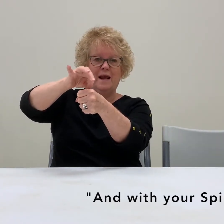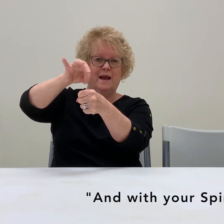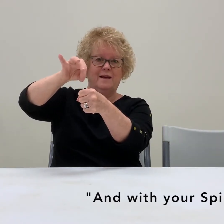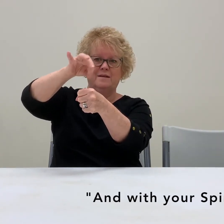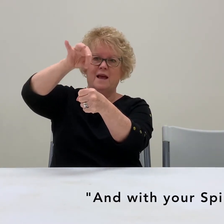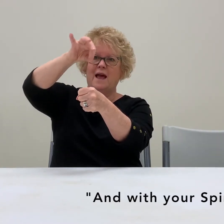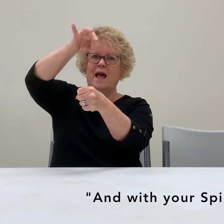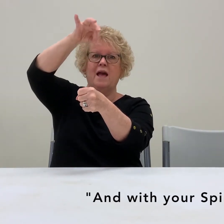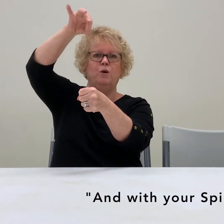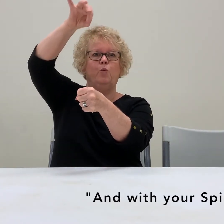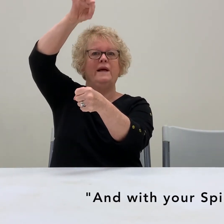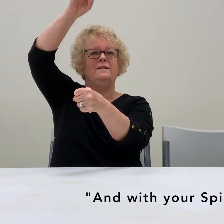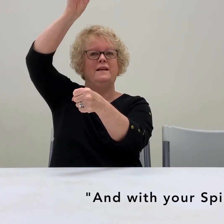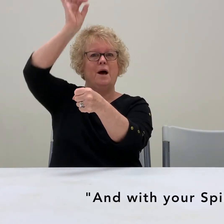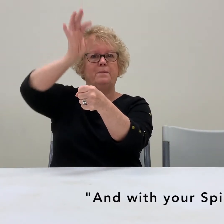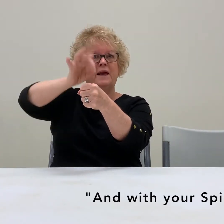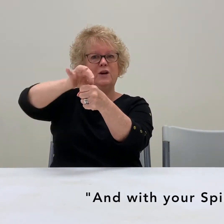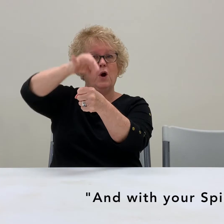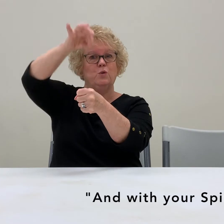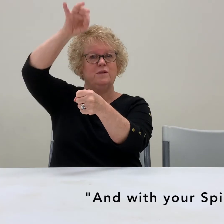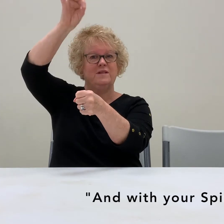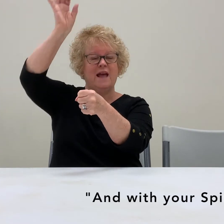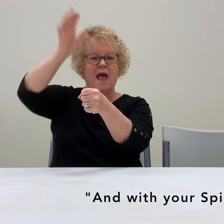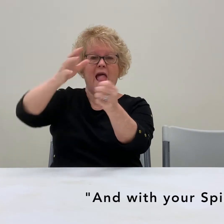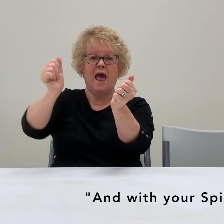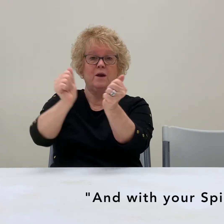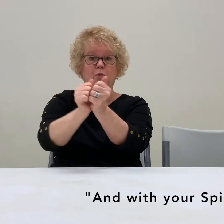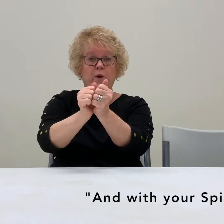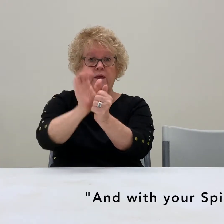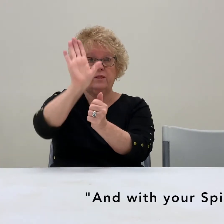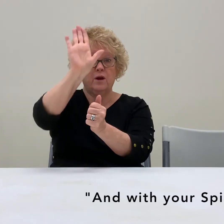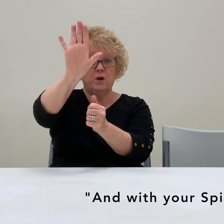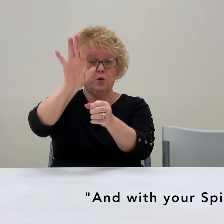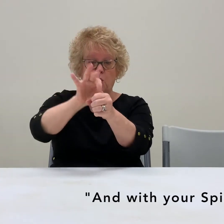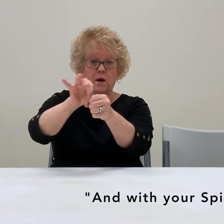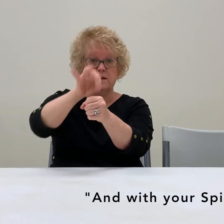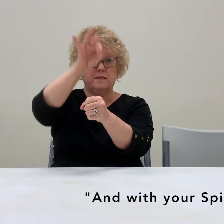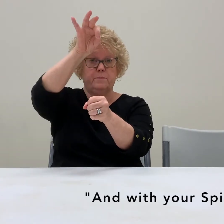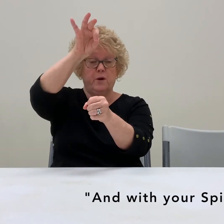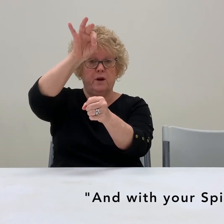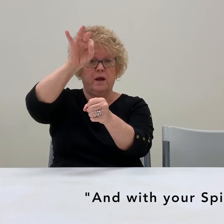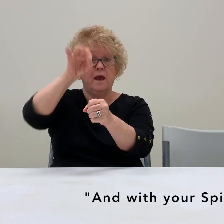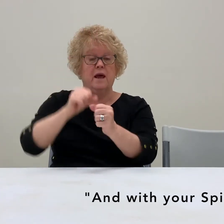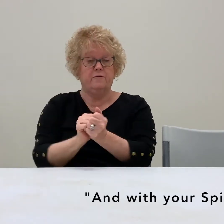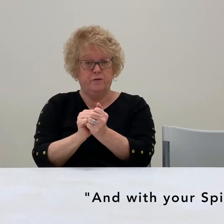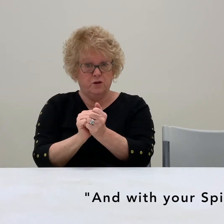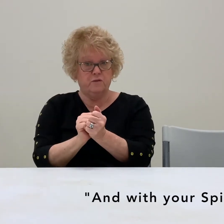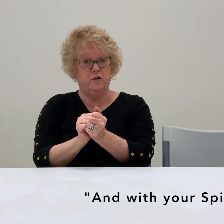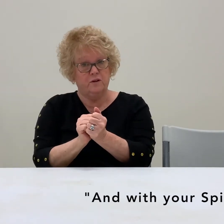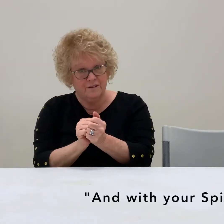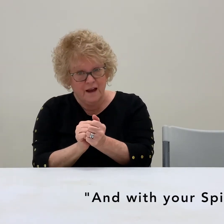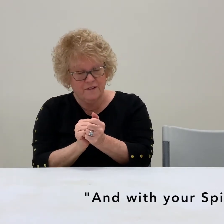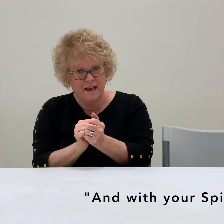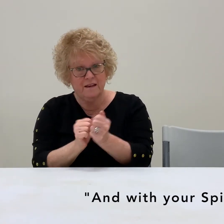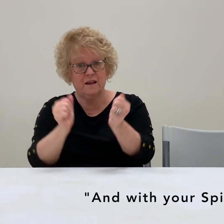hand, and you wiggle it up like a ghost, and with your spirit. And for those of you that are left-handed,